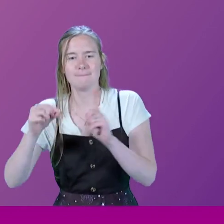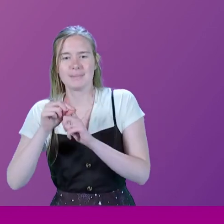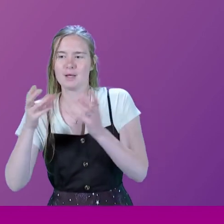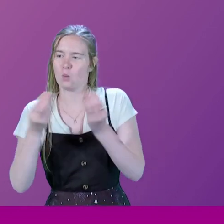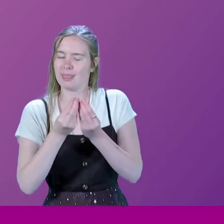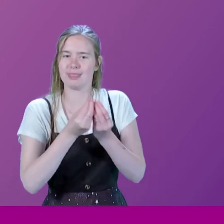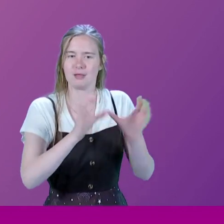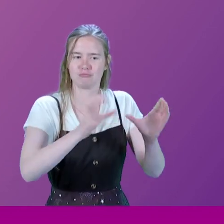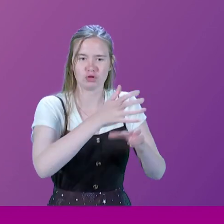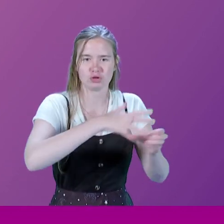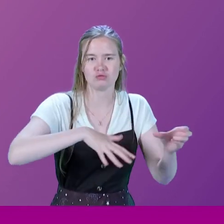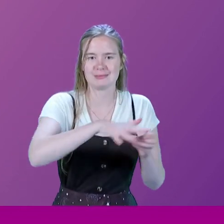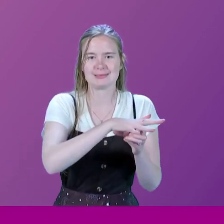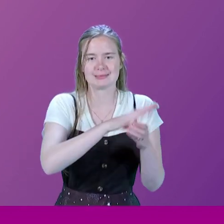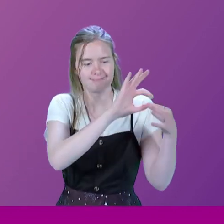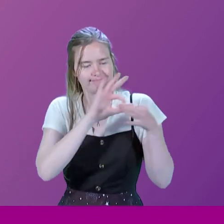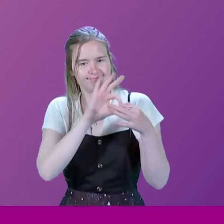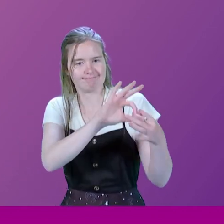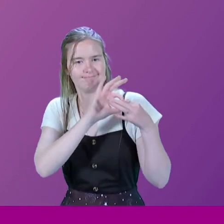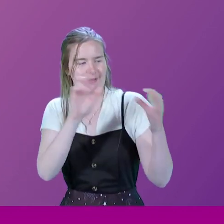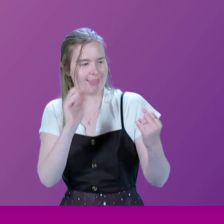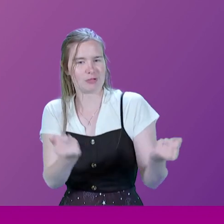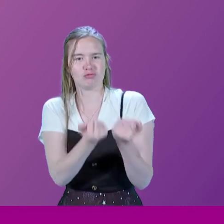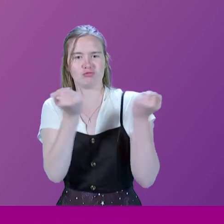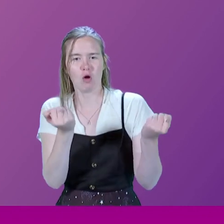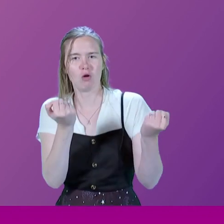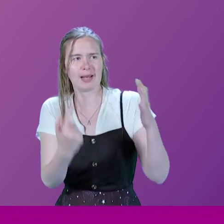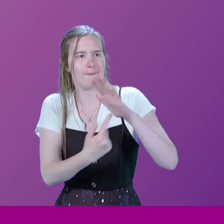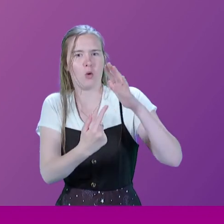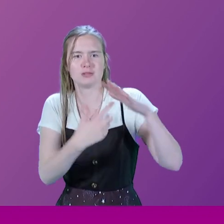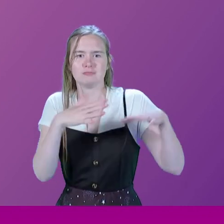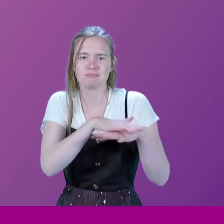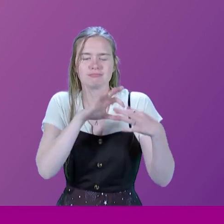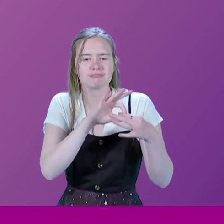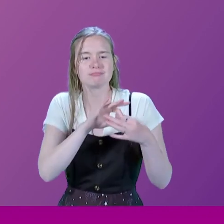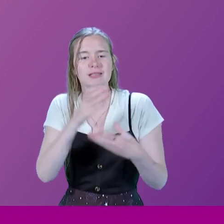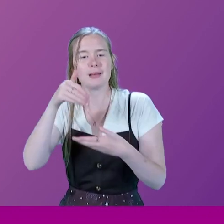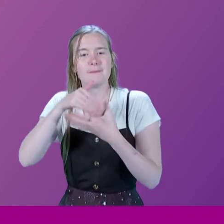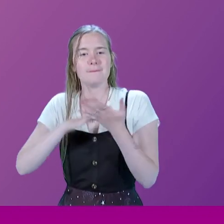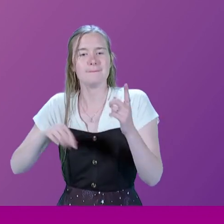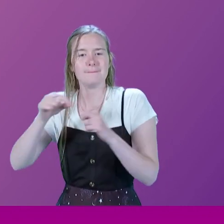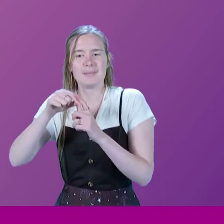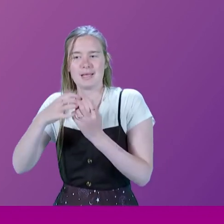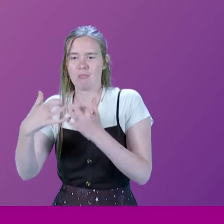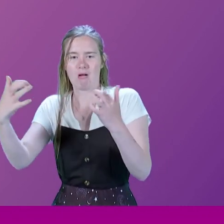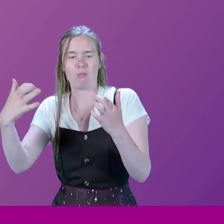constituents, which is really strong and really important. And the Member of Parliament really does feel that he or